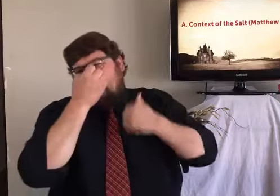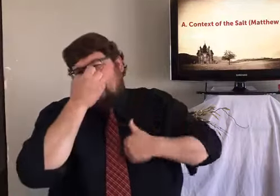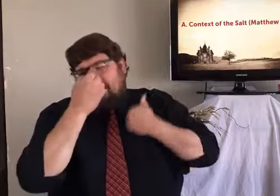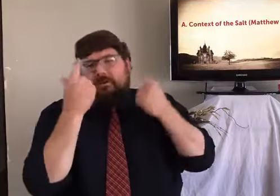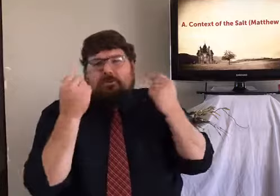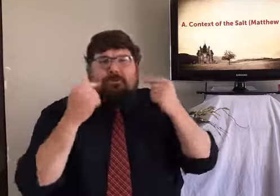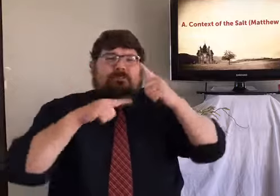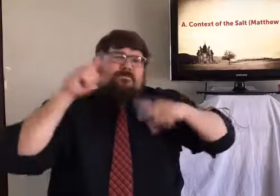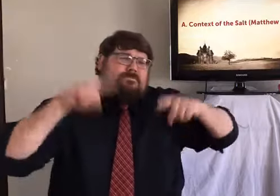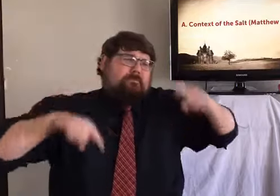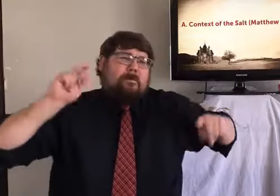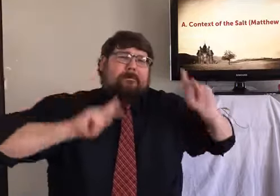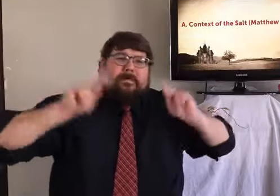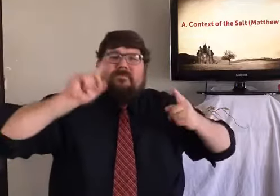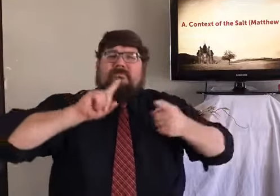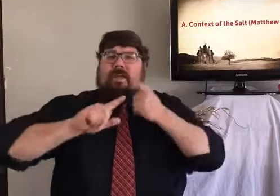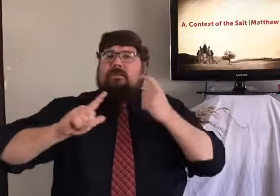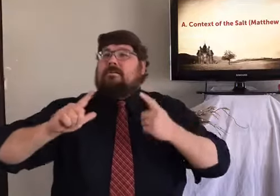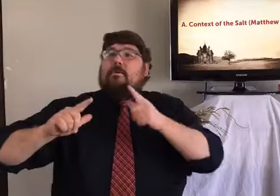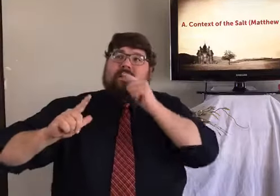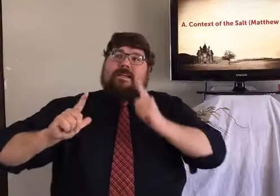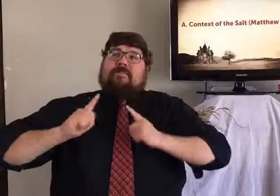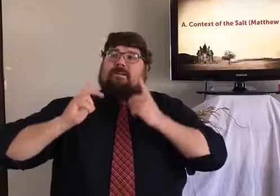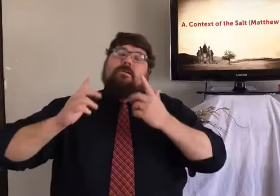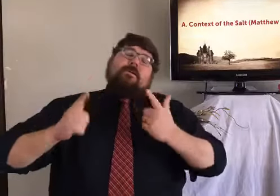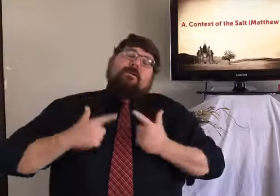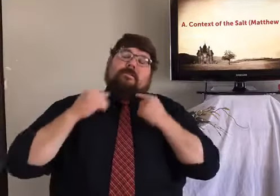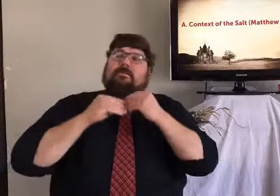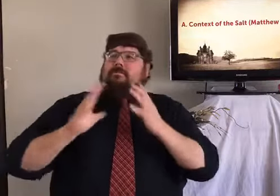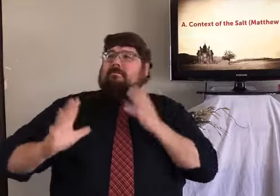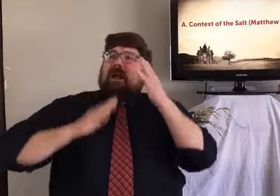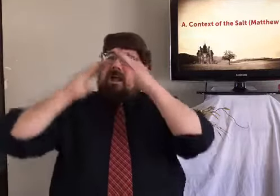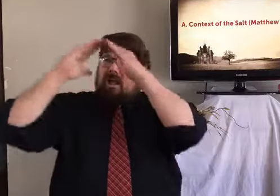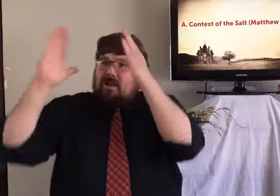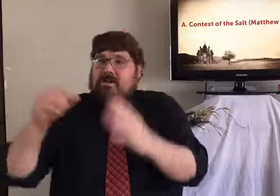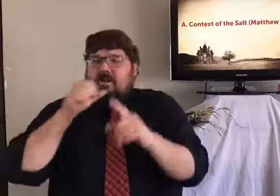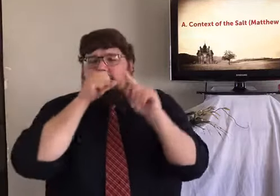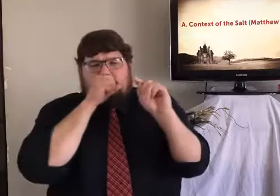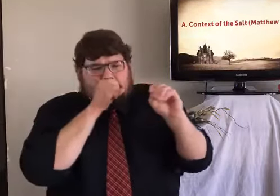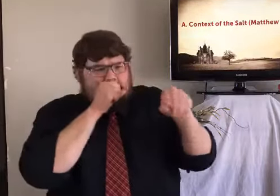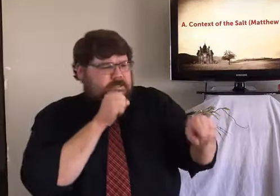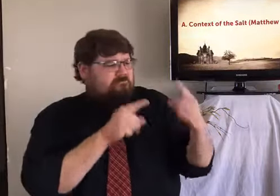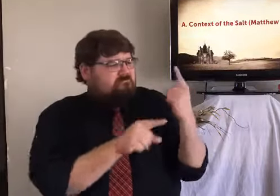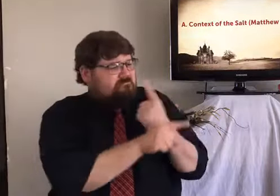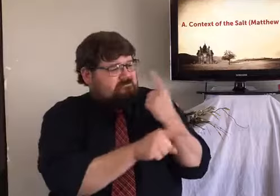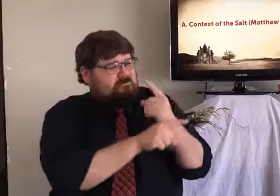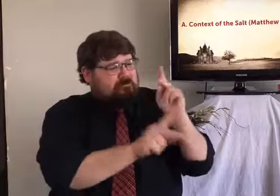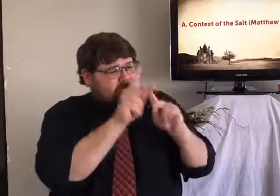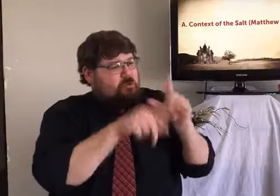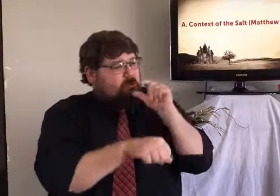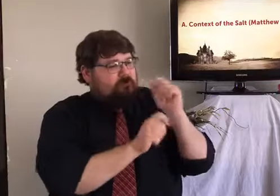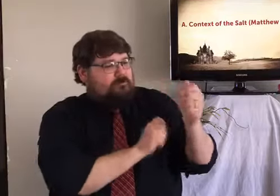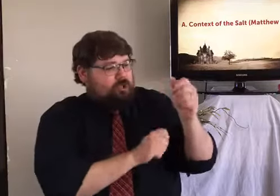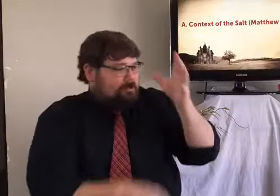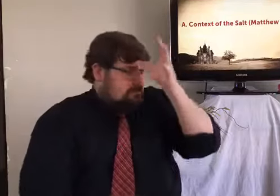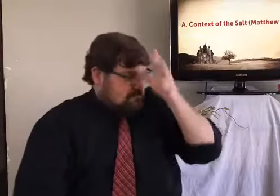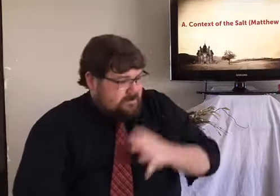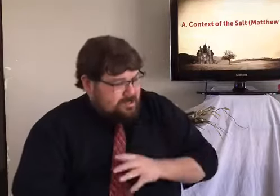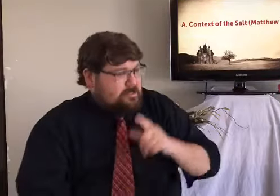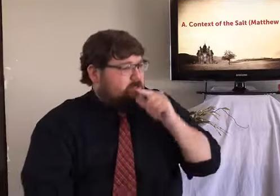Jesus knew where he lived, and he knew where the people who come from, where the people came from, and the kinds of houses